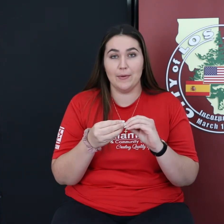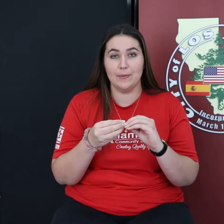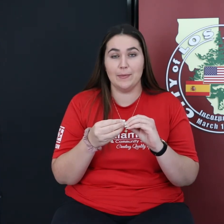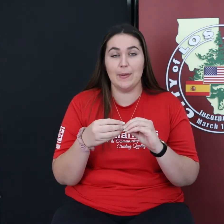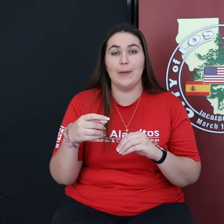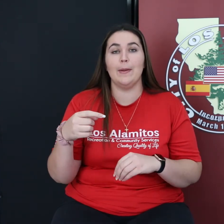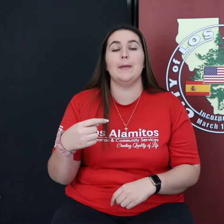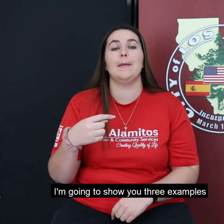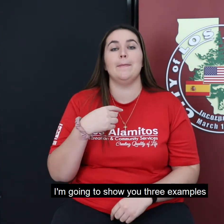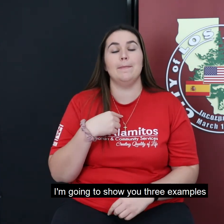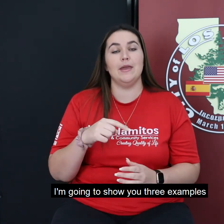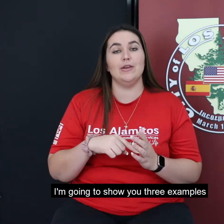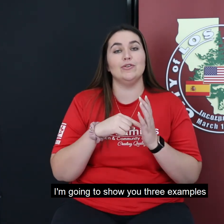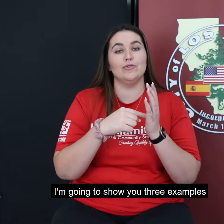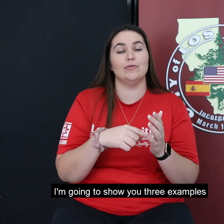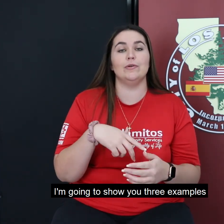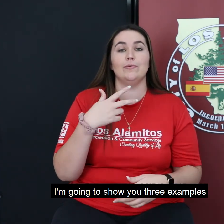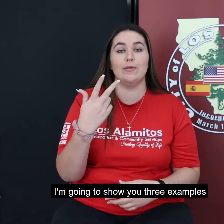I'm going to show you three examples.